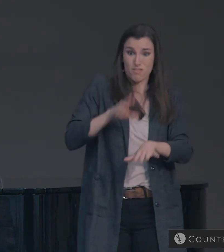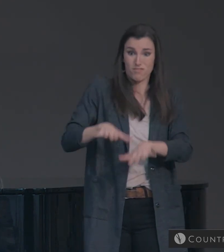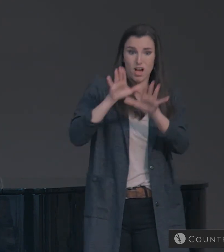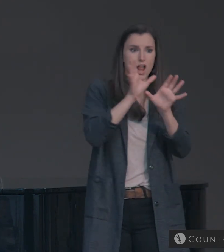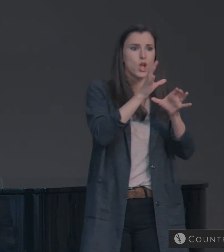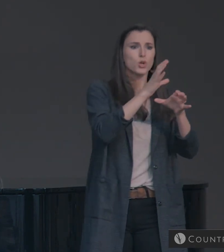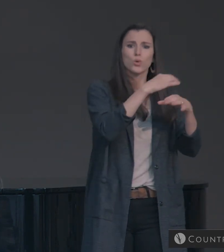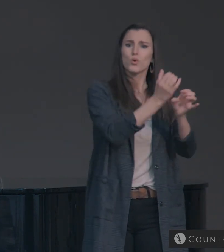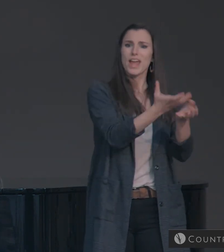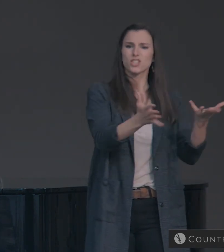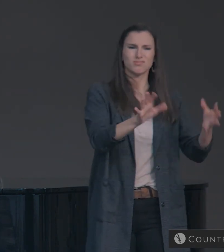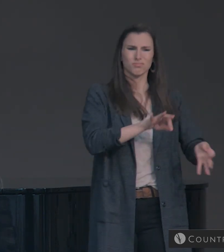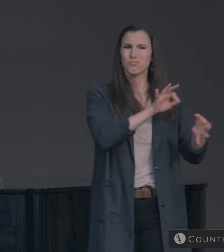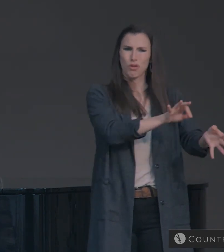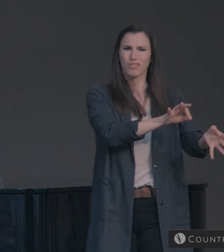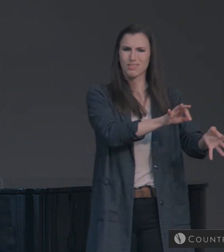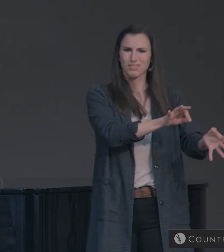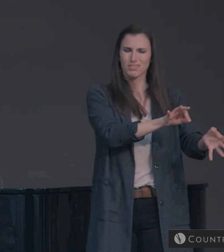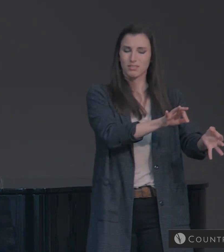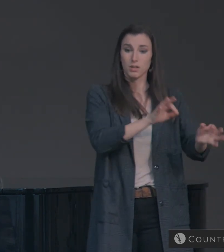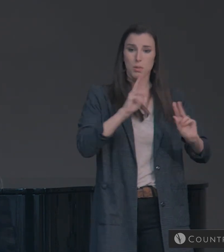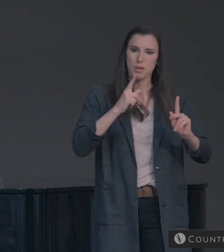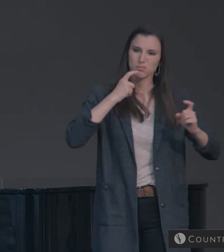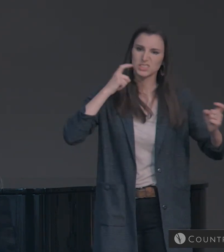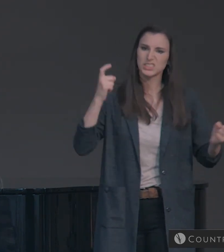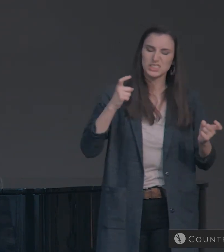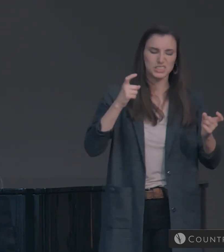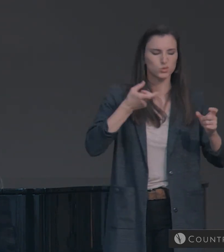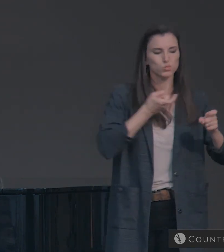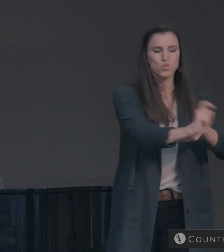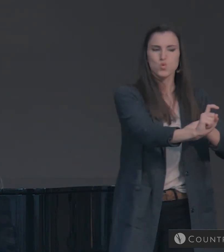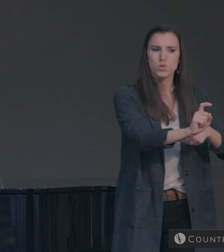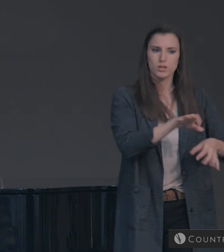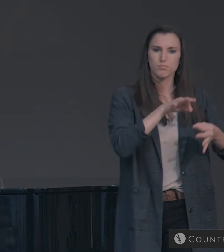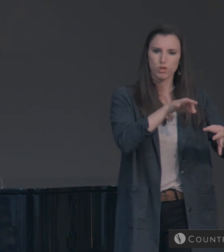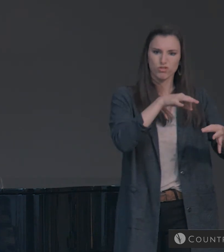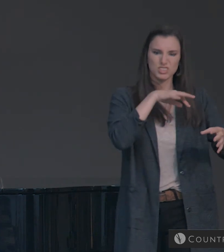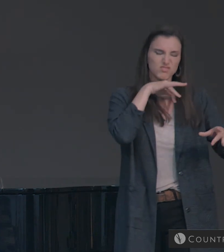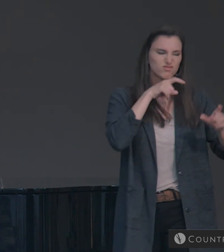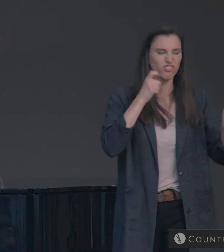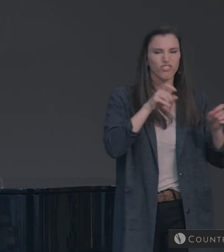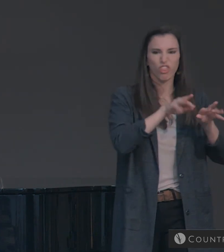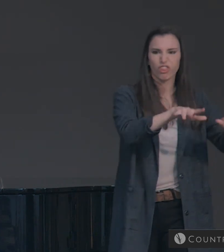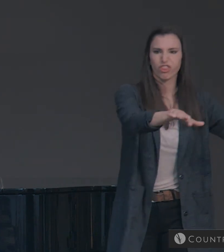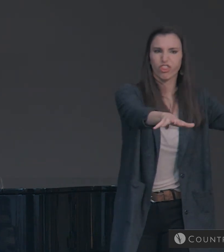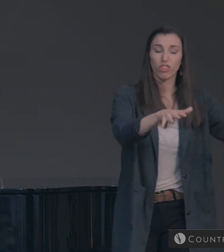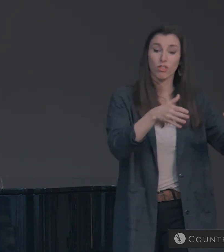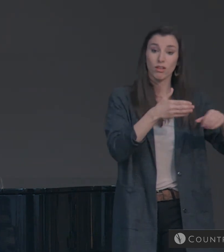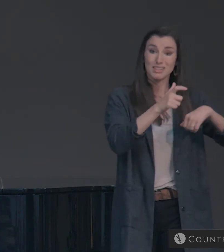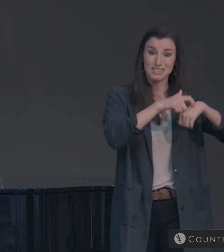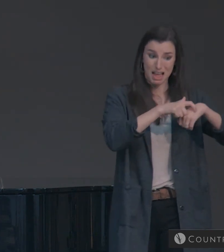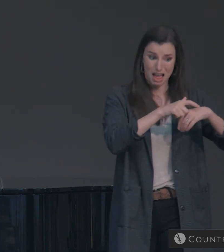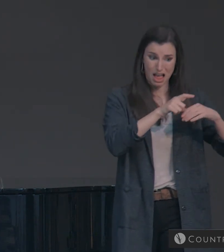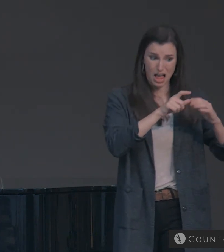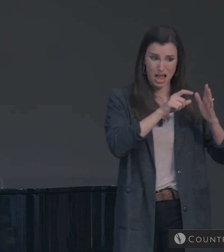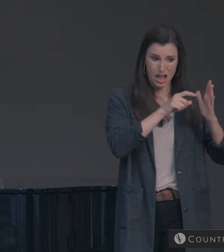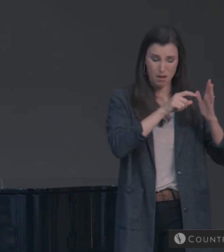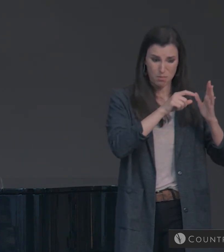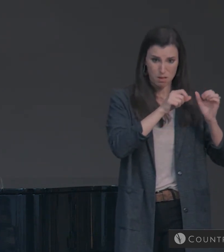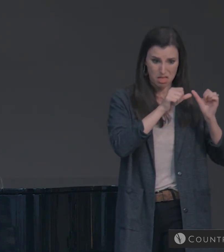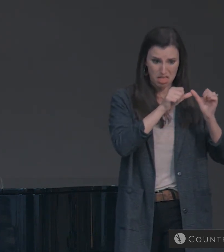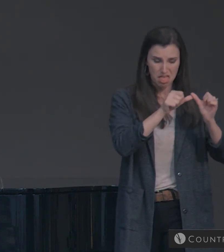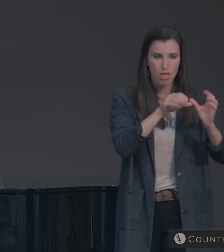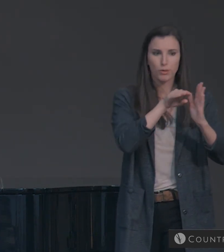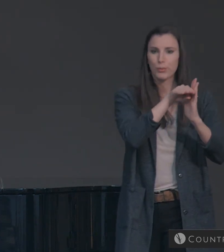But humanity broke that perfection and over time just progressed in a downward